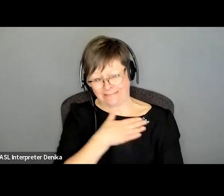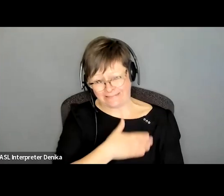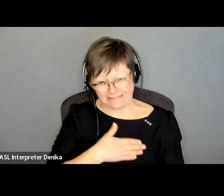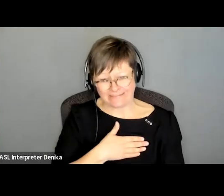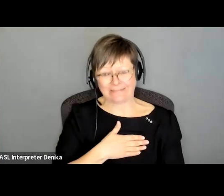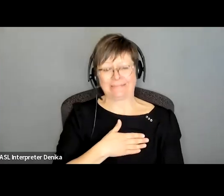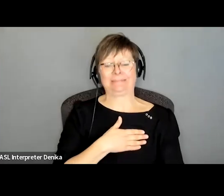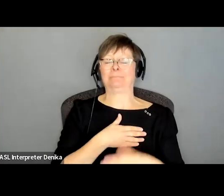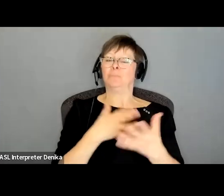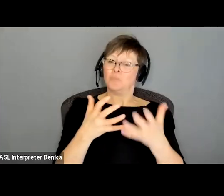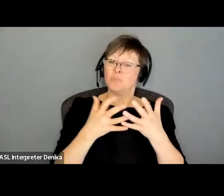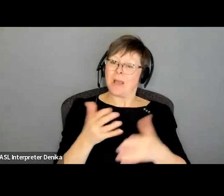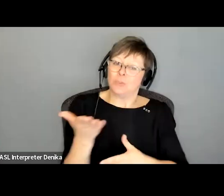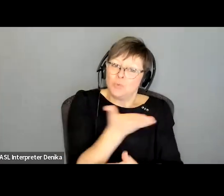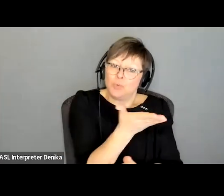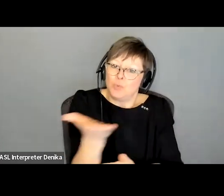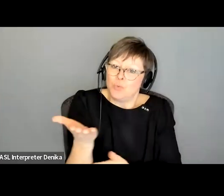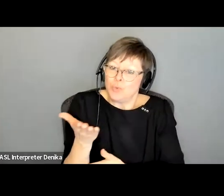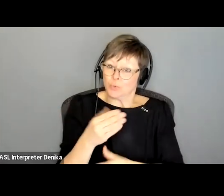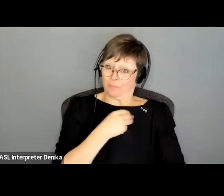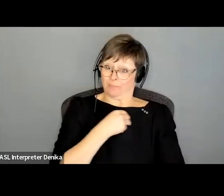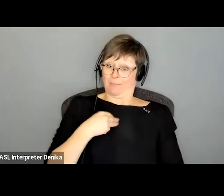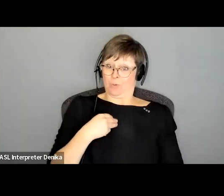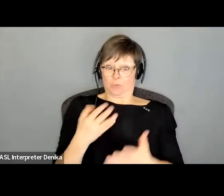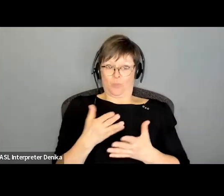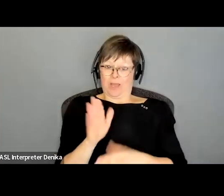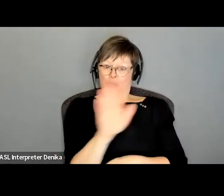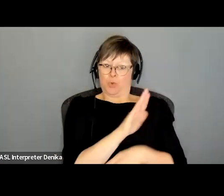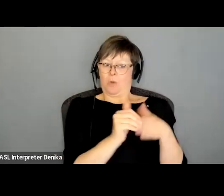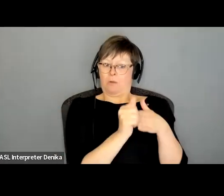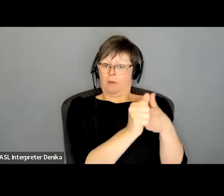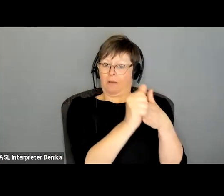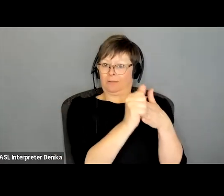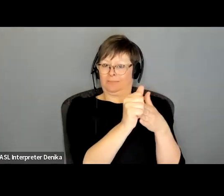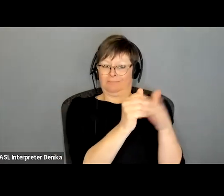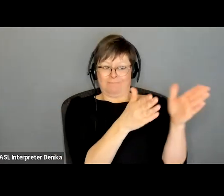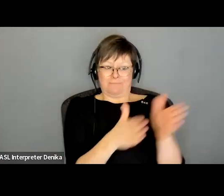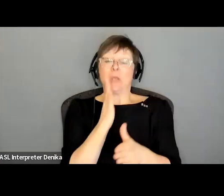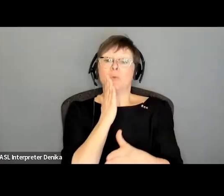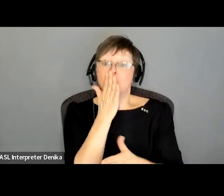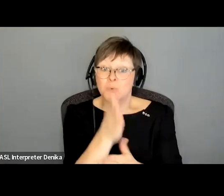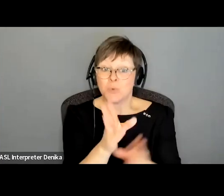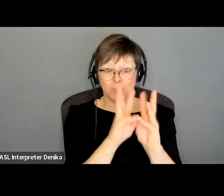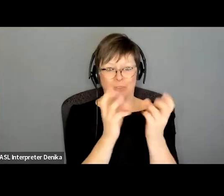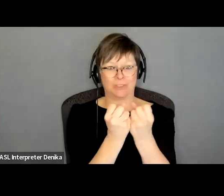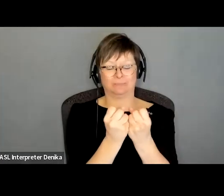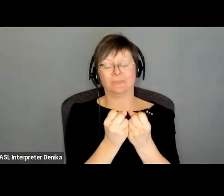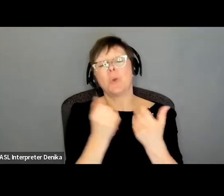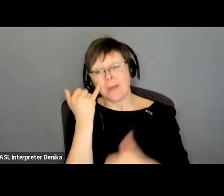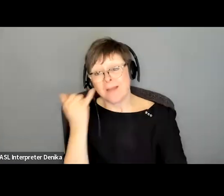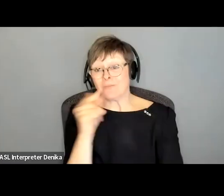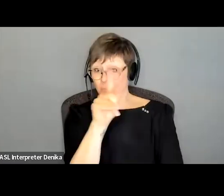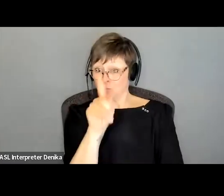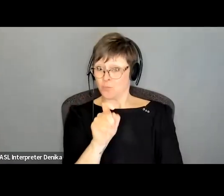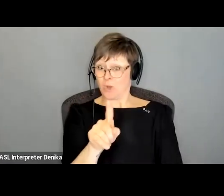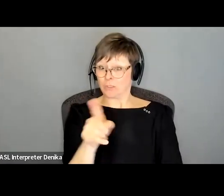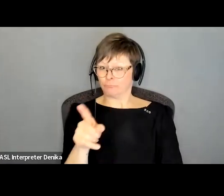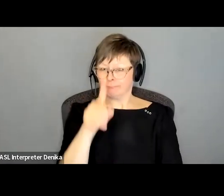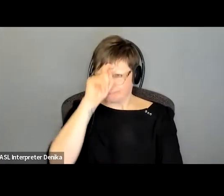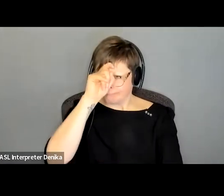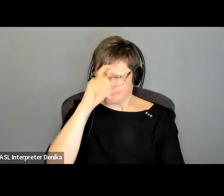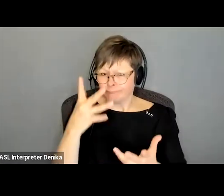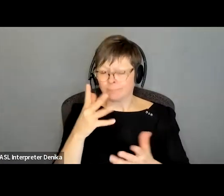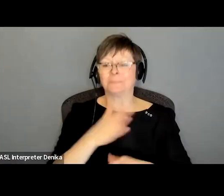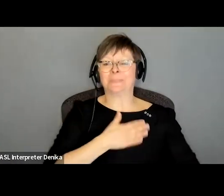as the membership as we plan for future ones okay as usual if you have a question i encourage you to use the